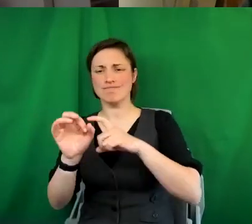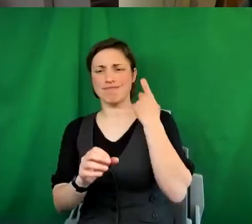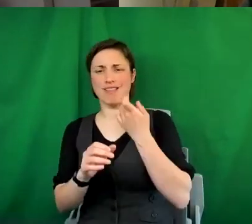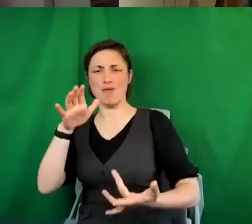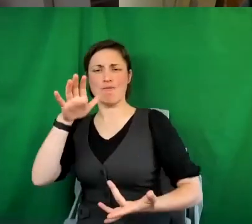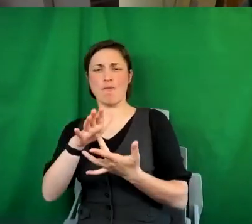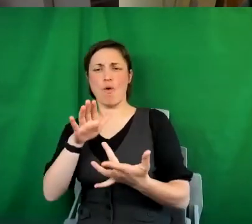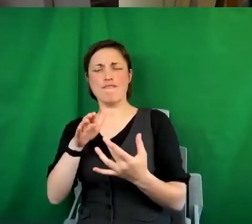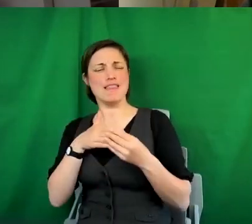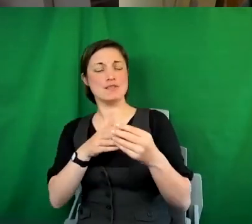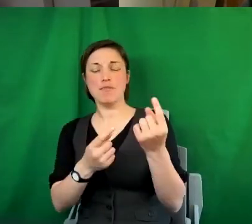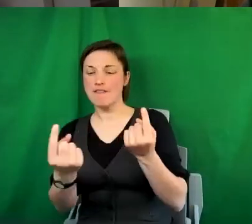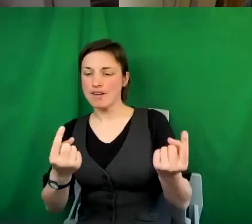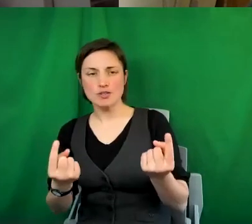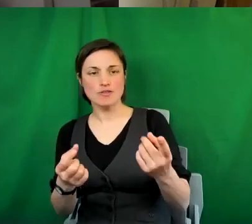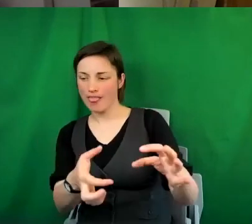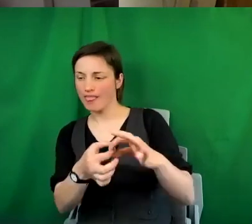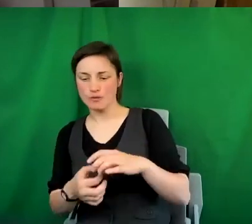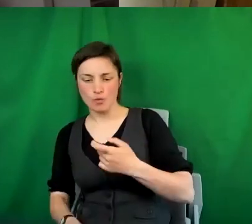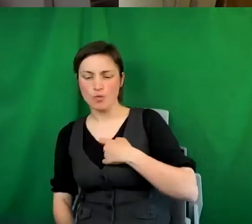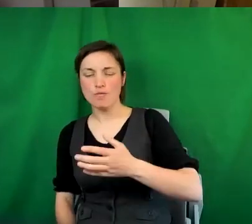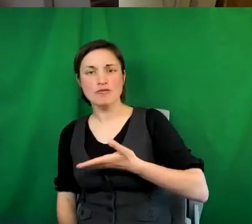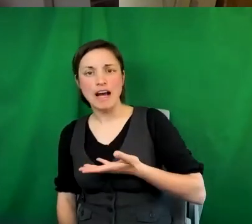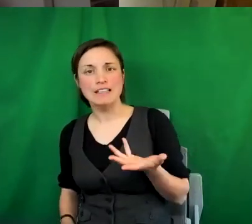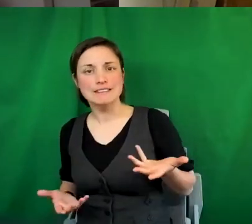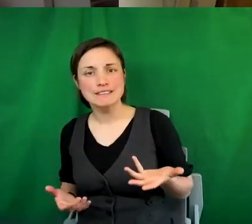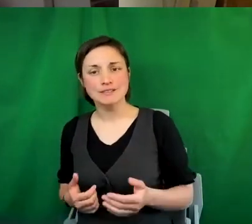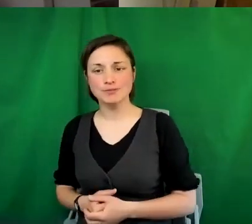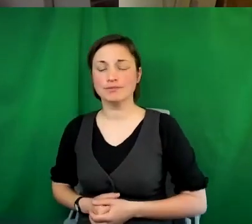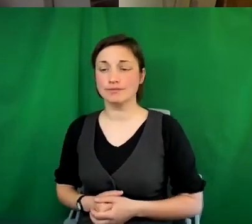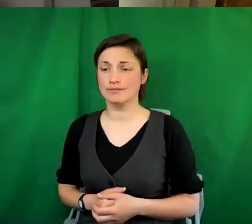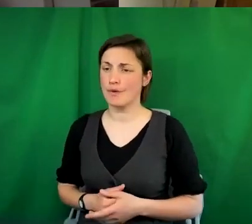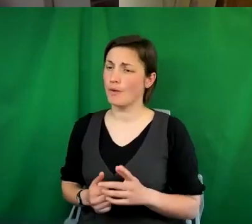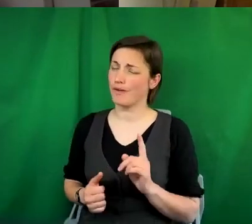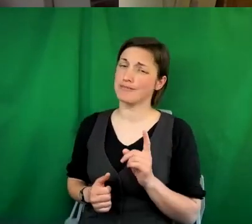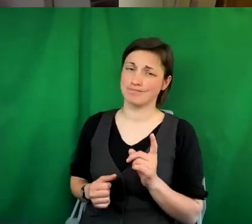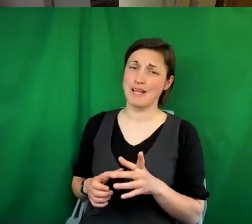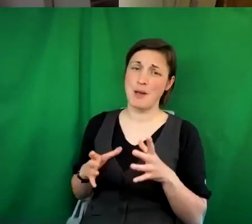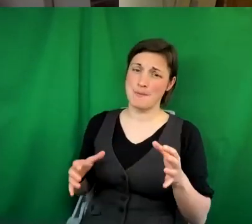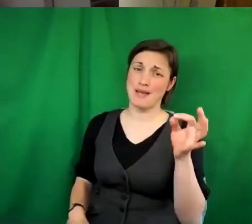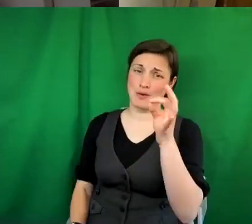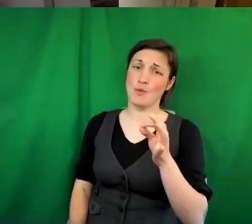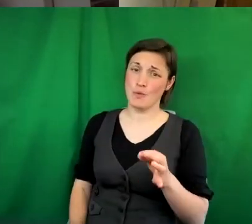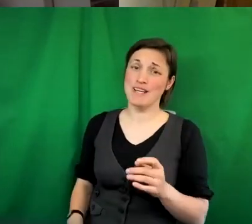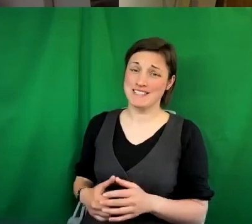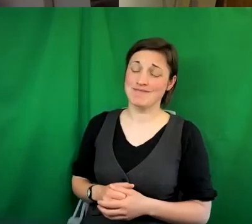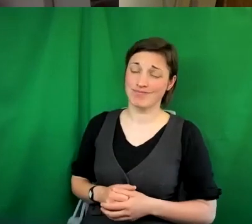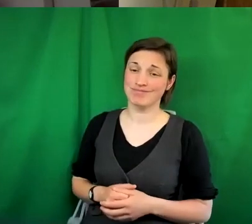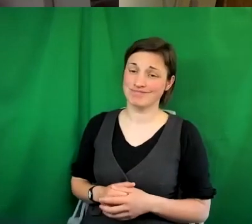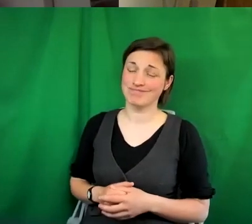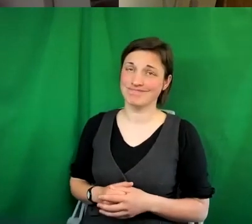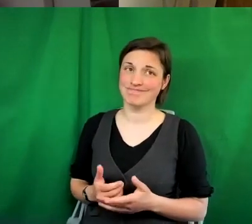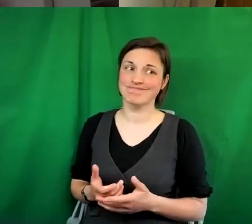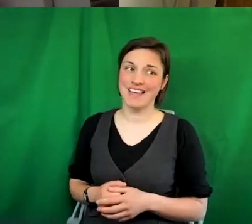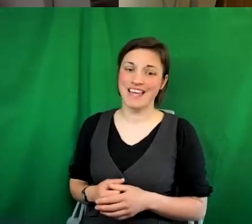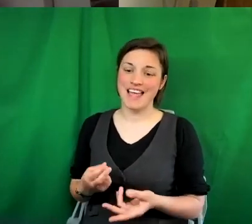rights context? Yeah, that's a big question. I would say, if you don't have confidence in